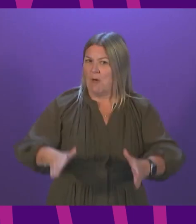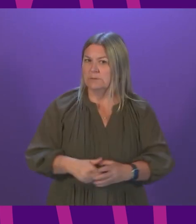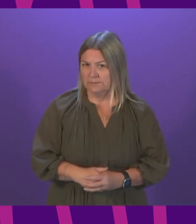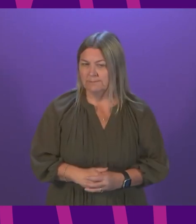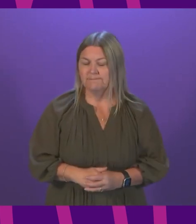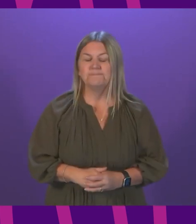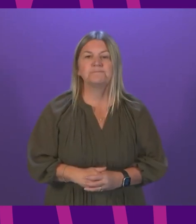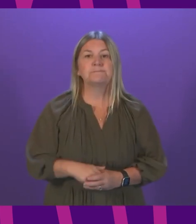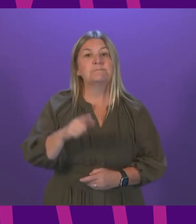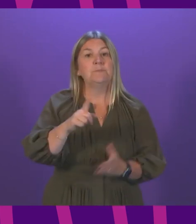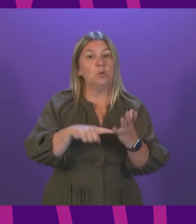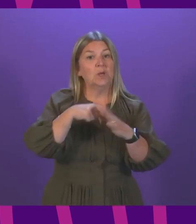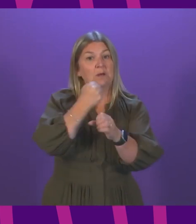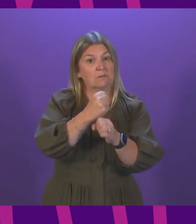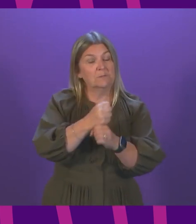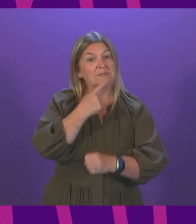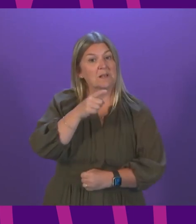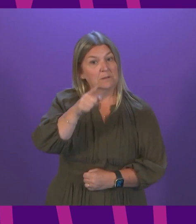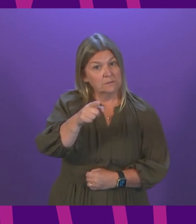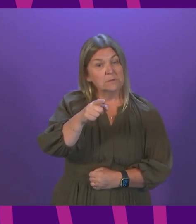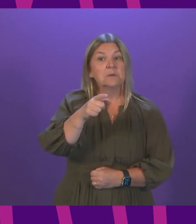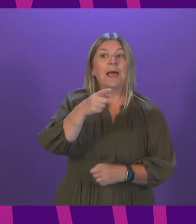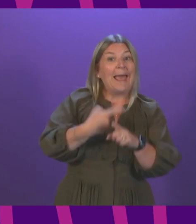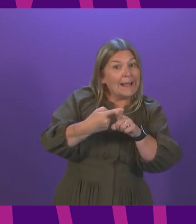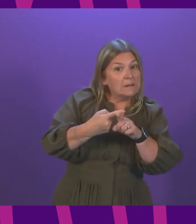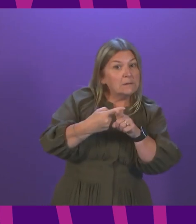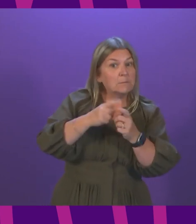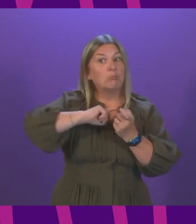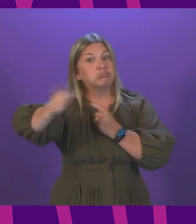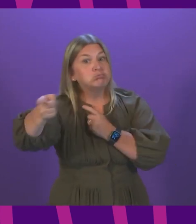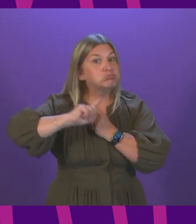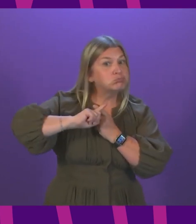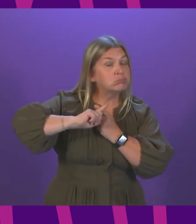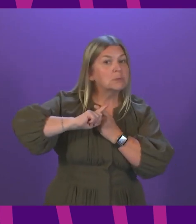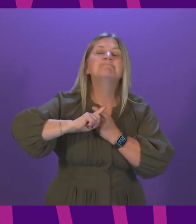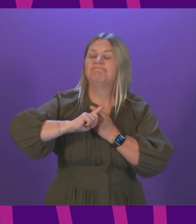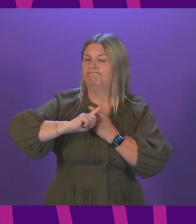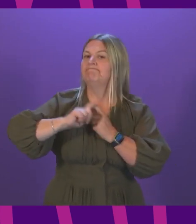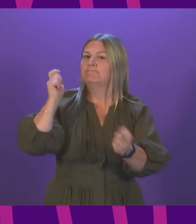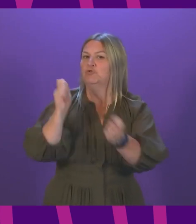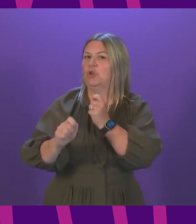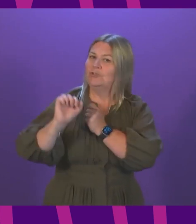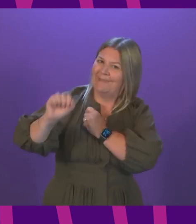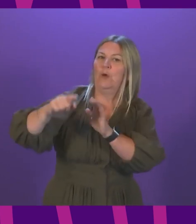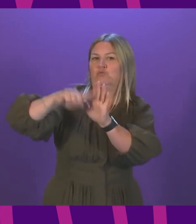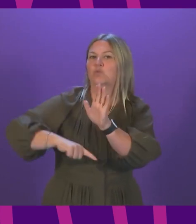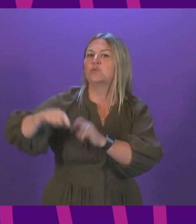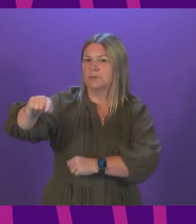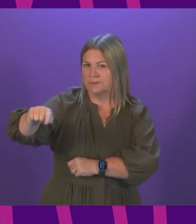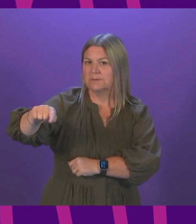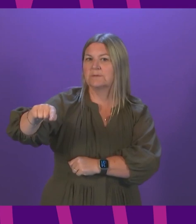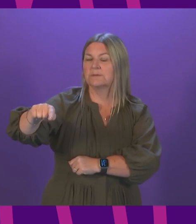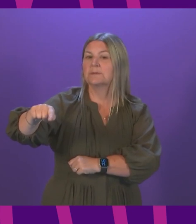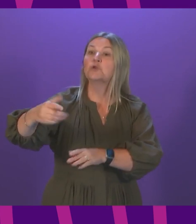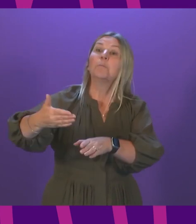government has also announced that for people travelling to and from England, it intends to change the current requirements on taking tests